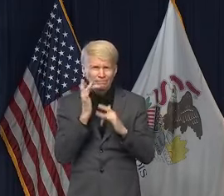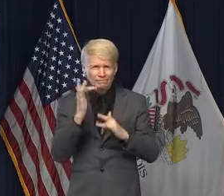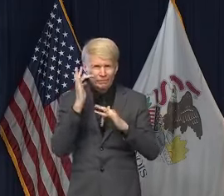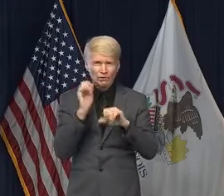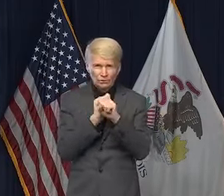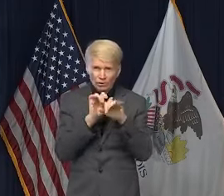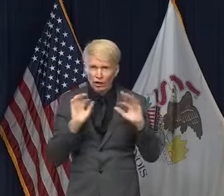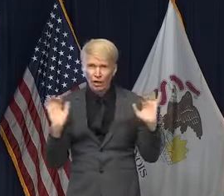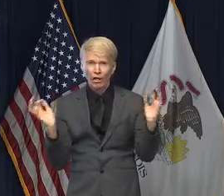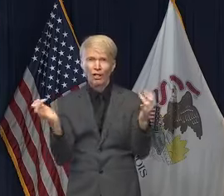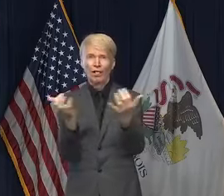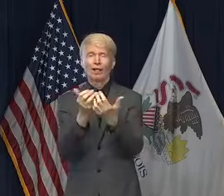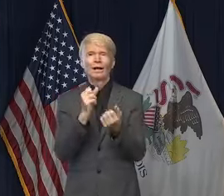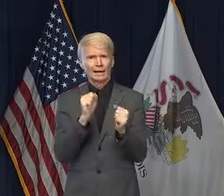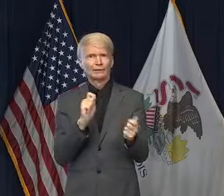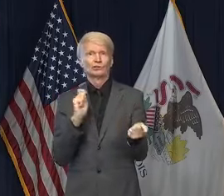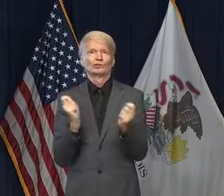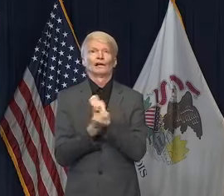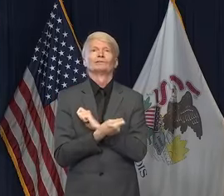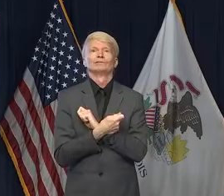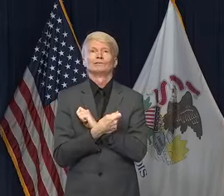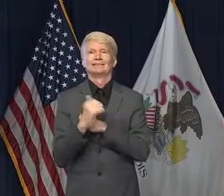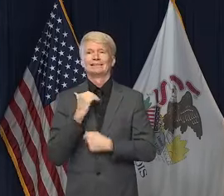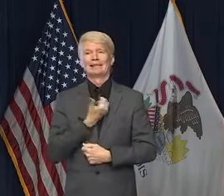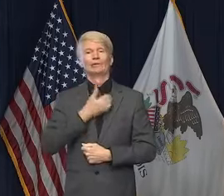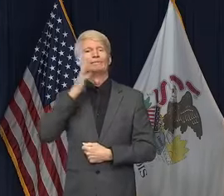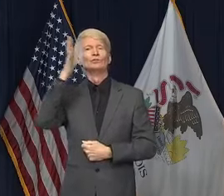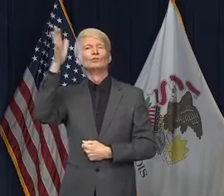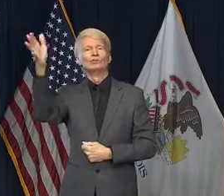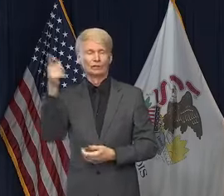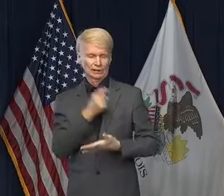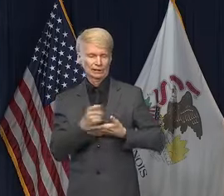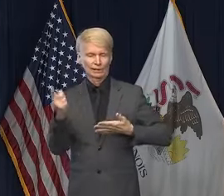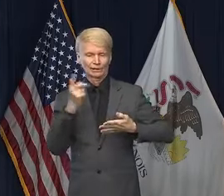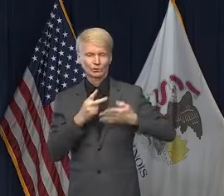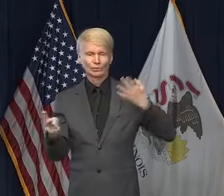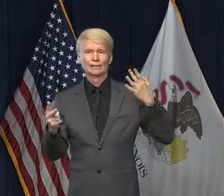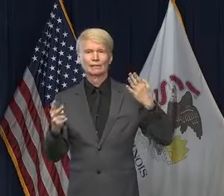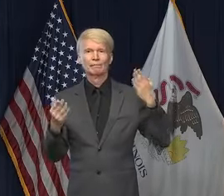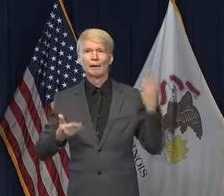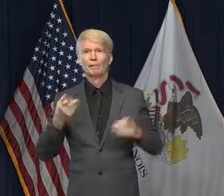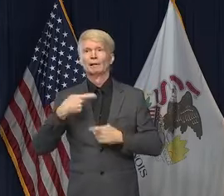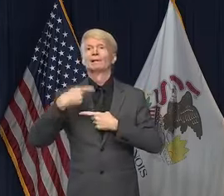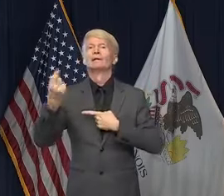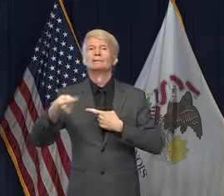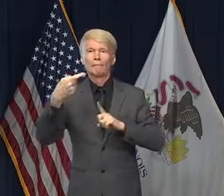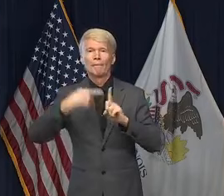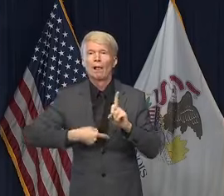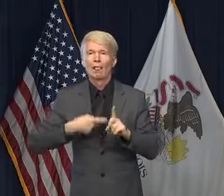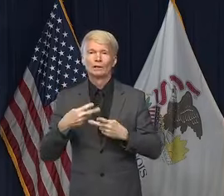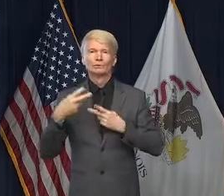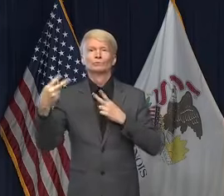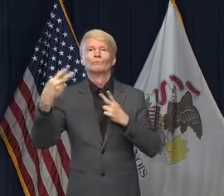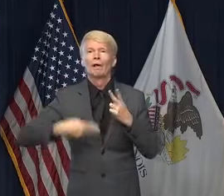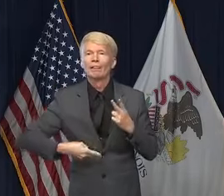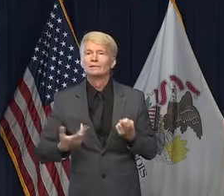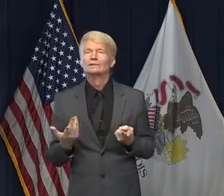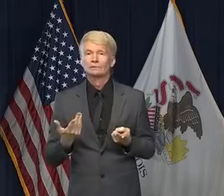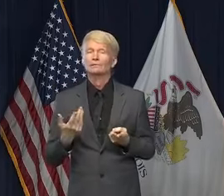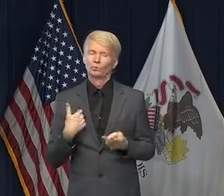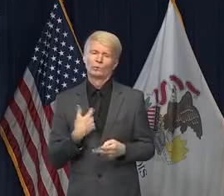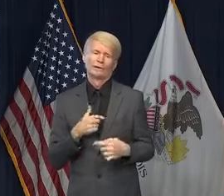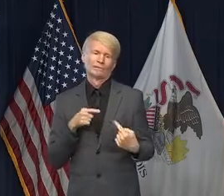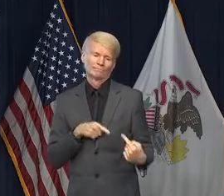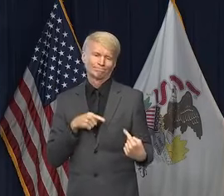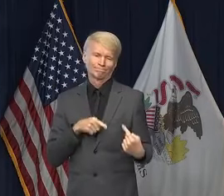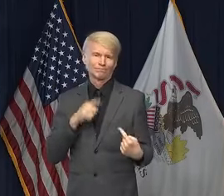and can change what our landscape looks like in the coming weeks and the coming months. We have been fighting this pandemic for